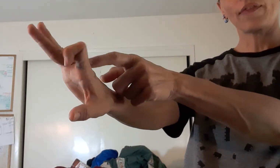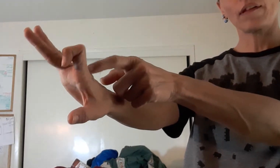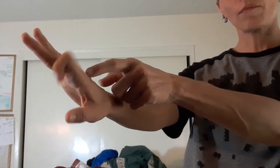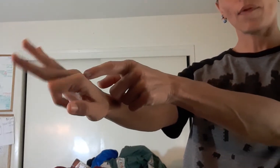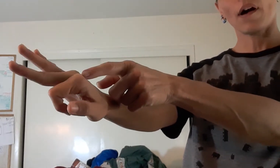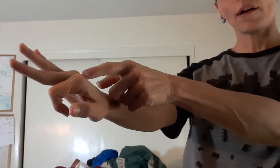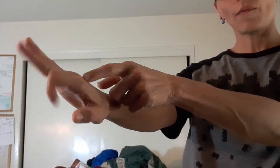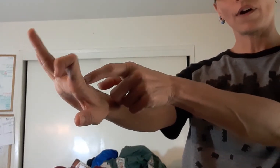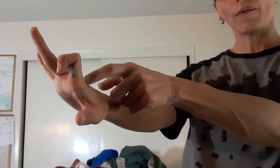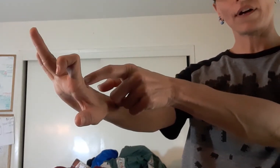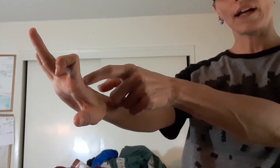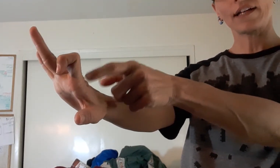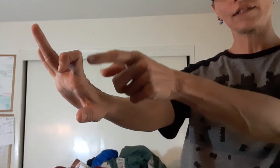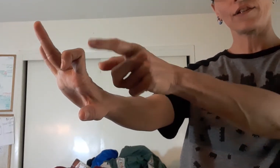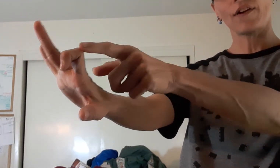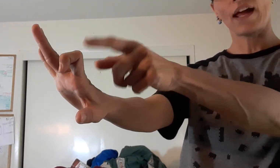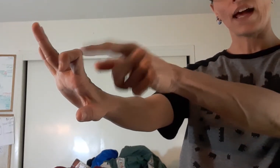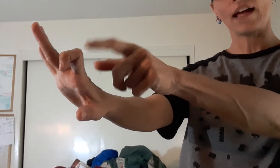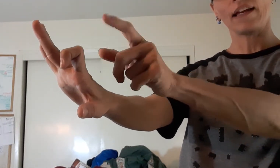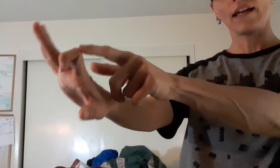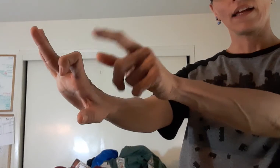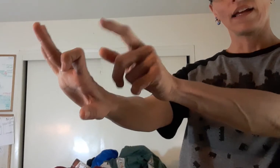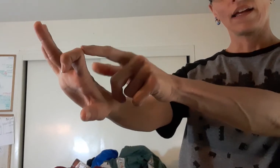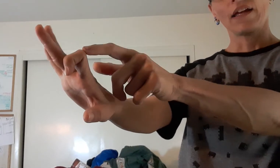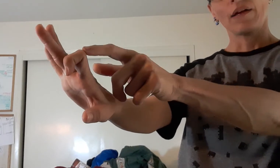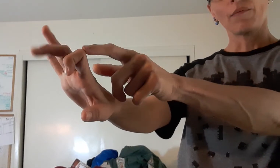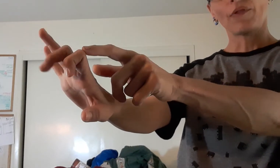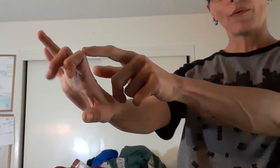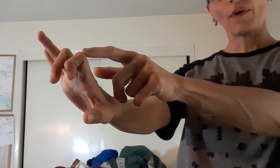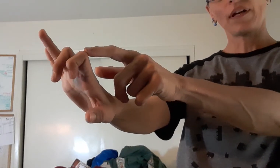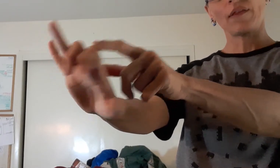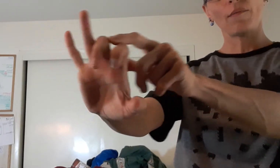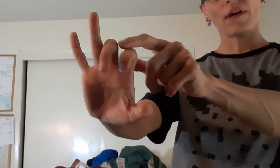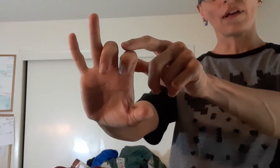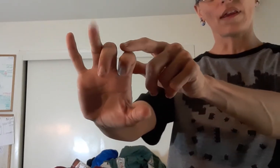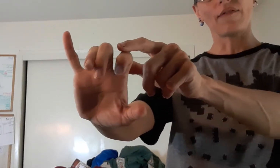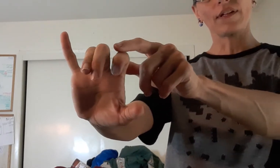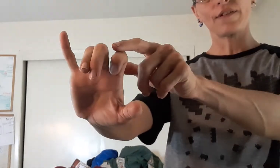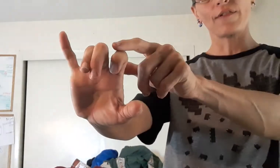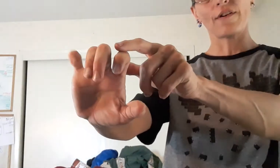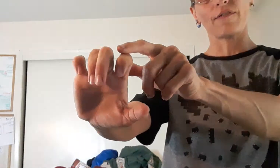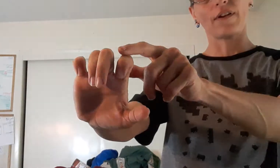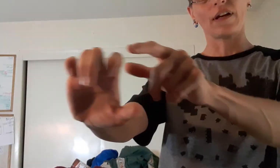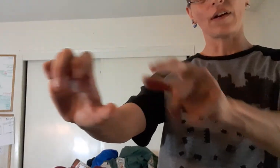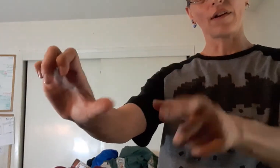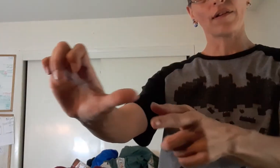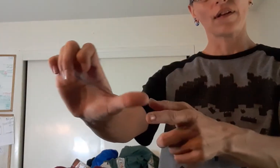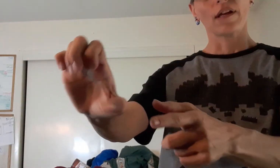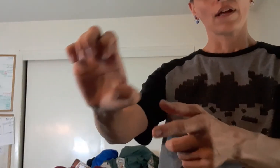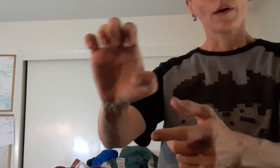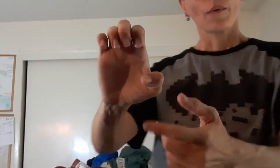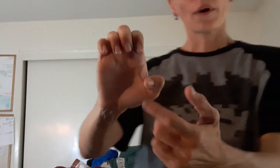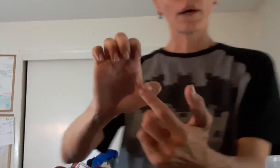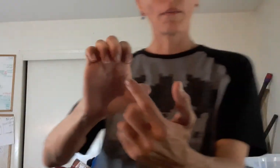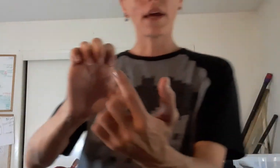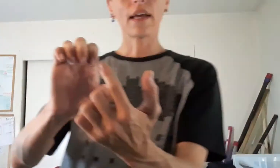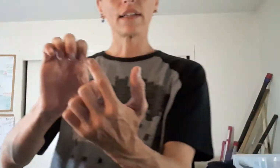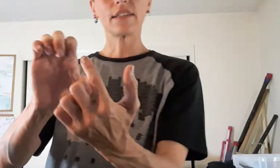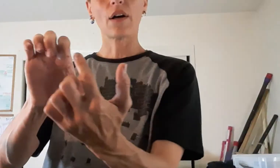this bottom one where it attaches to your hand. But the one in the middle of each of your fingers. We're going to make it so